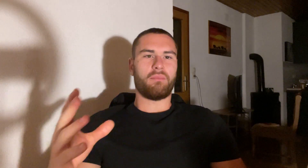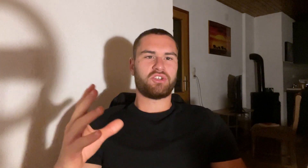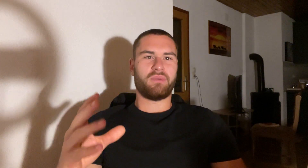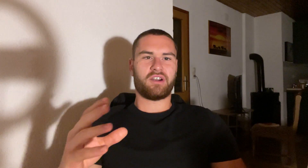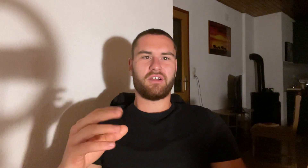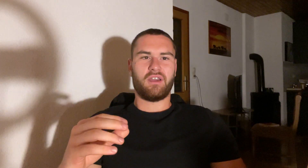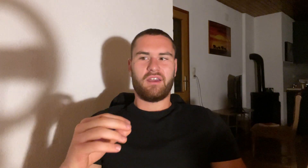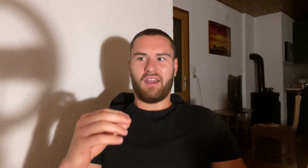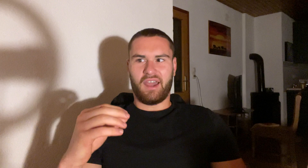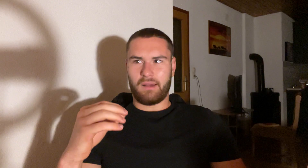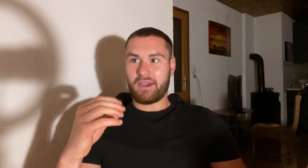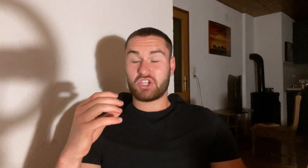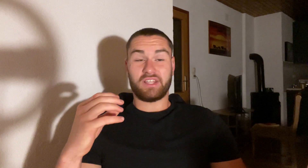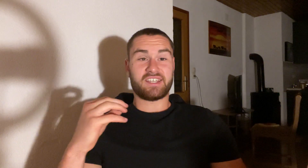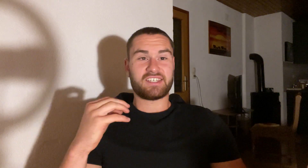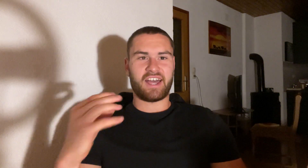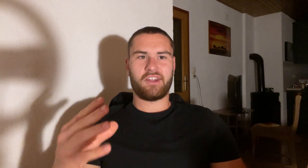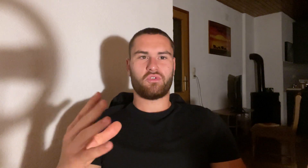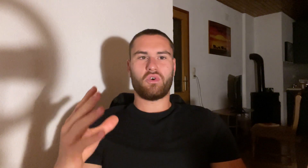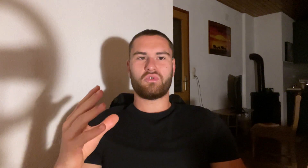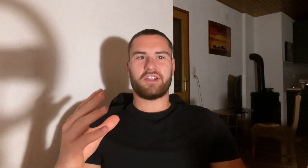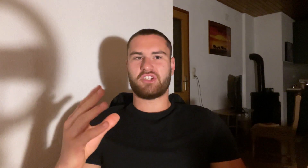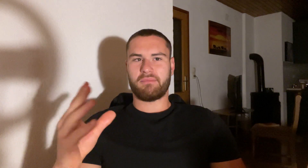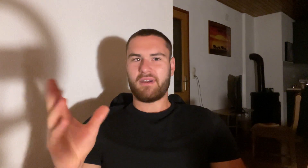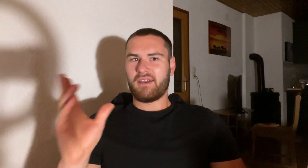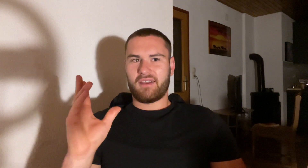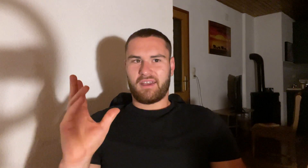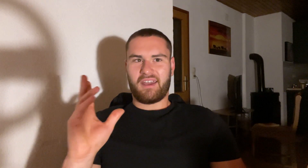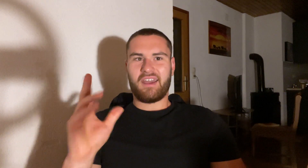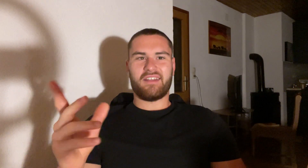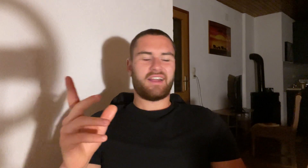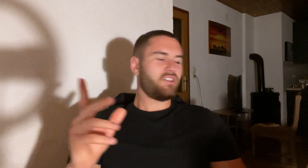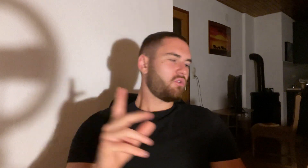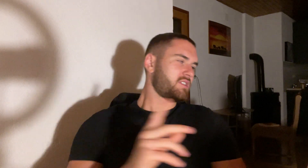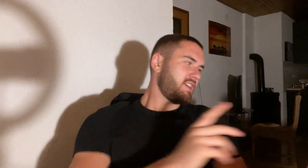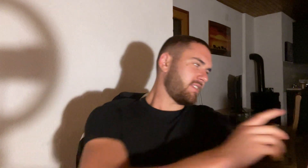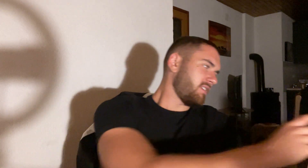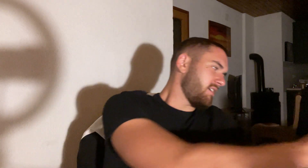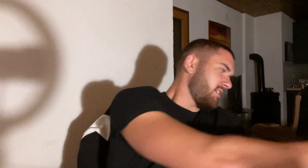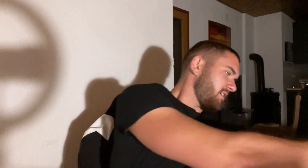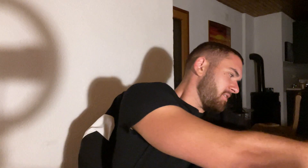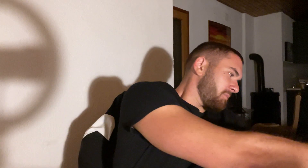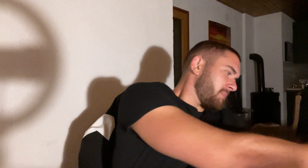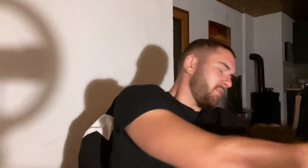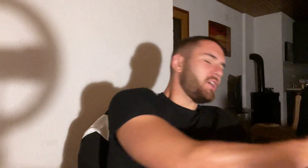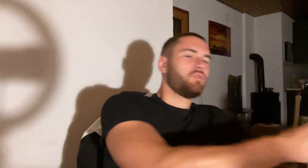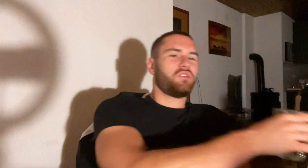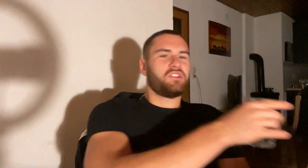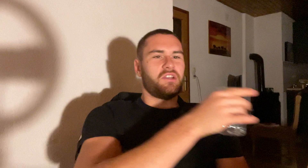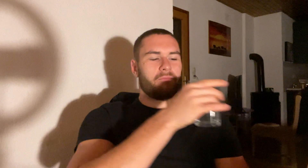much better and I'm actually excited to go to the gym and I noticed that when you go to the gym